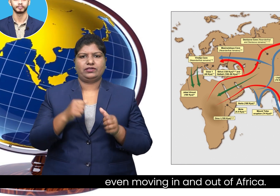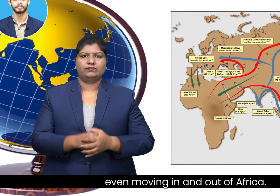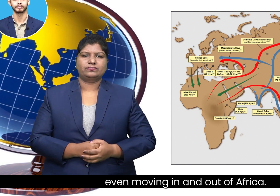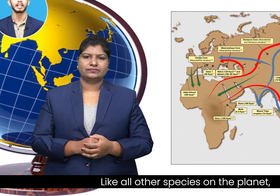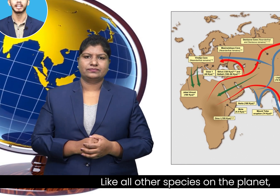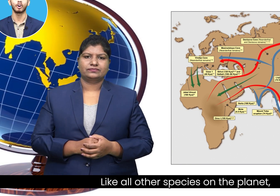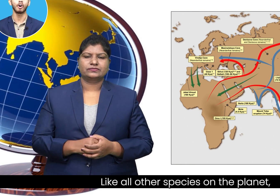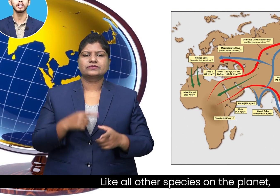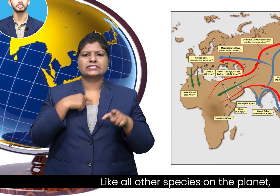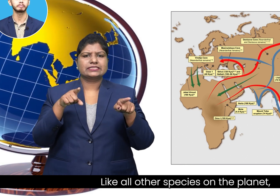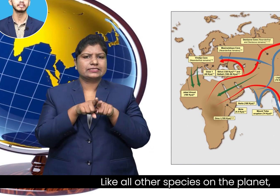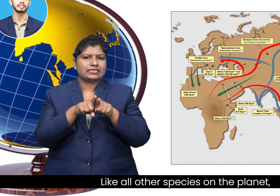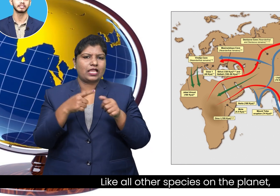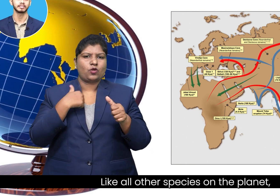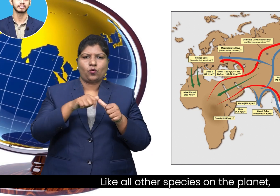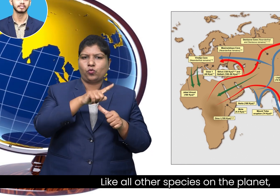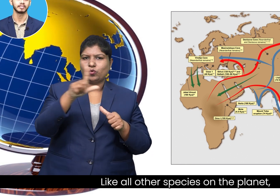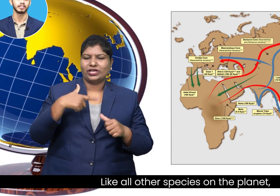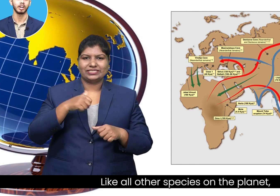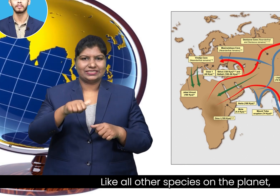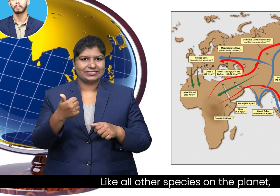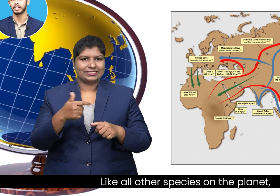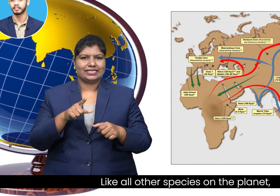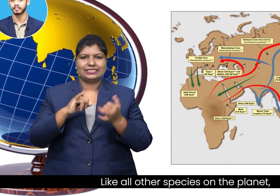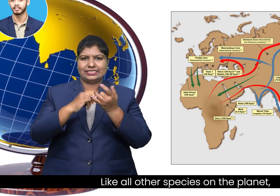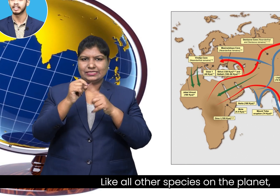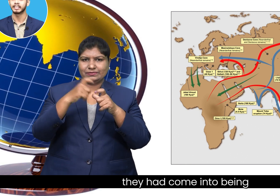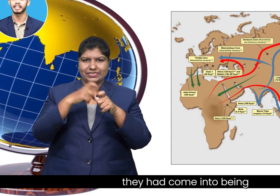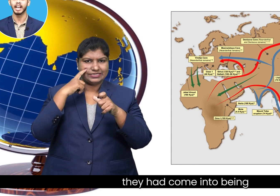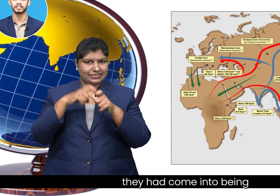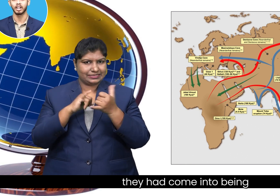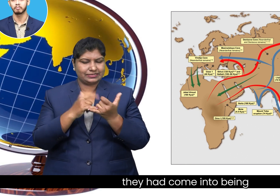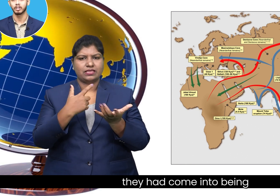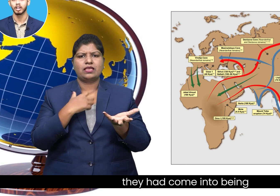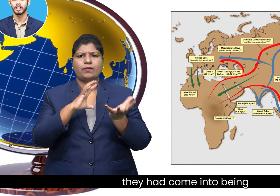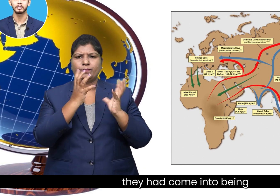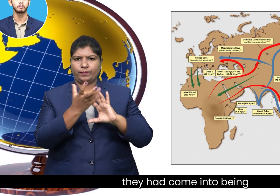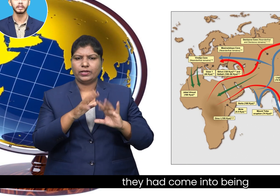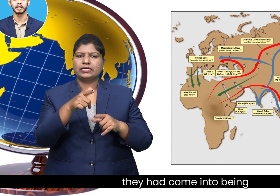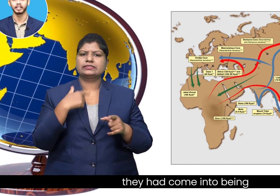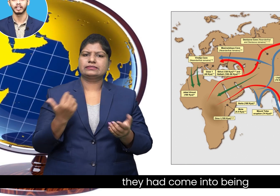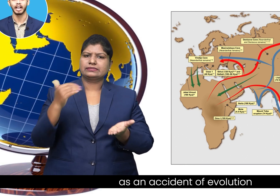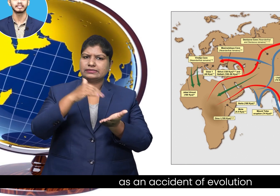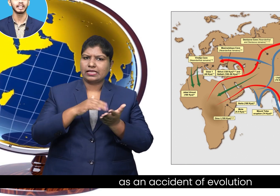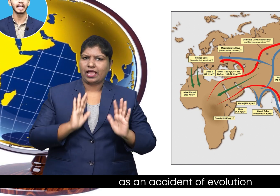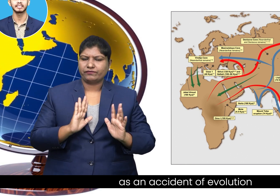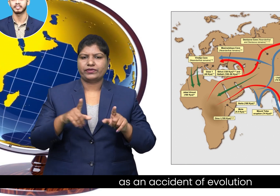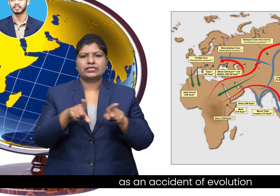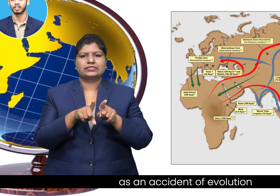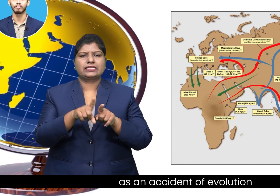Like all other species on the planet, they had come into being as an accident of